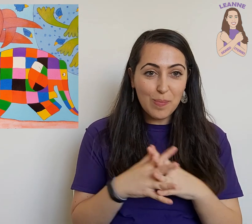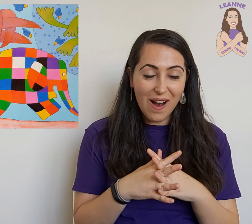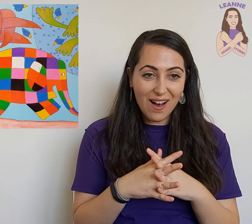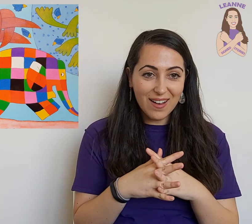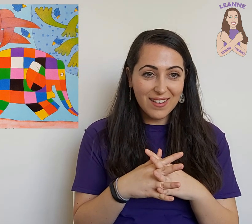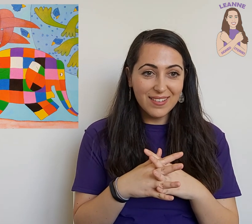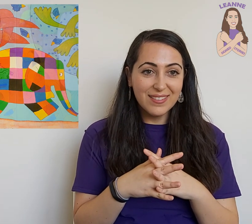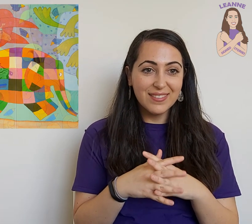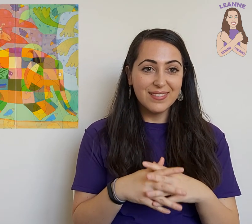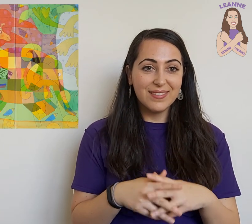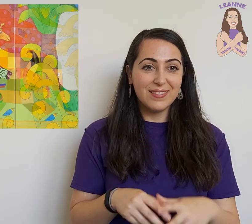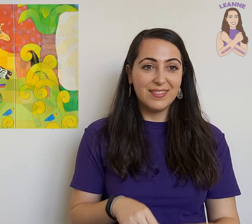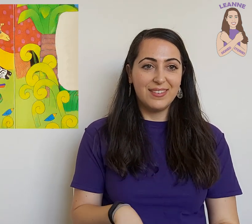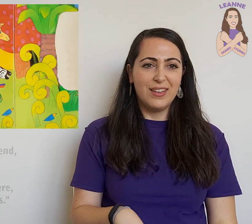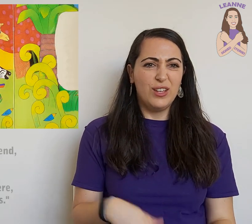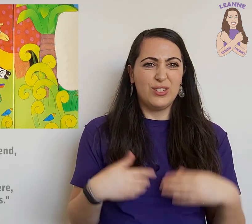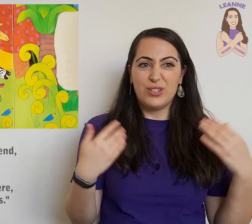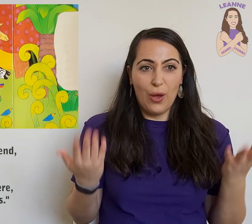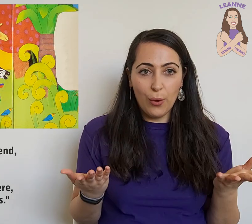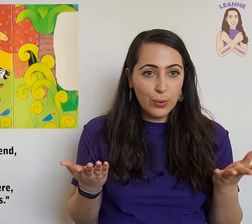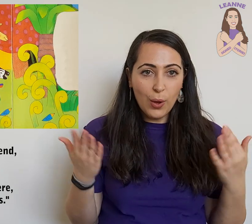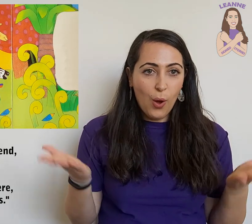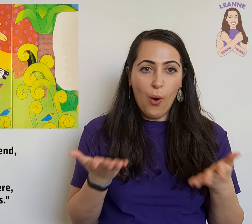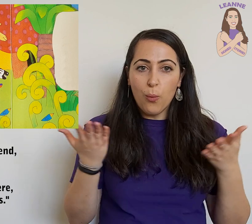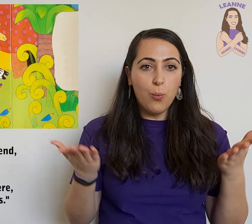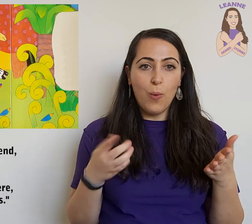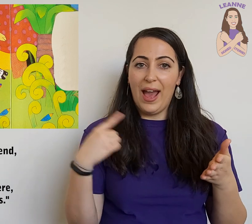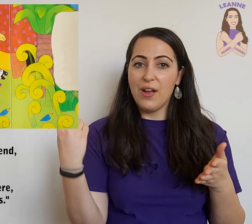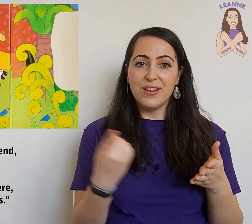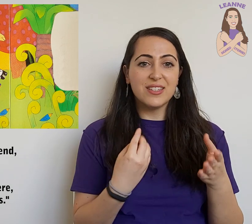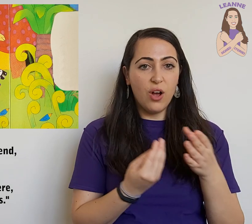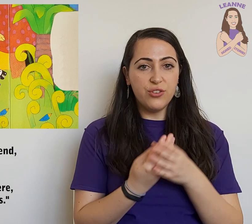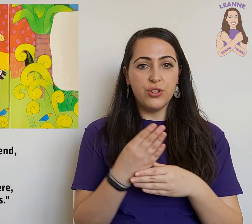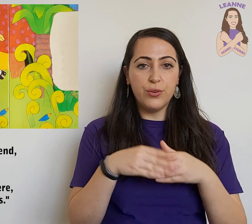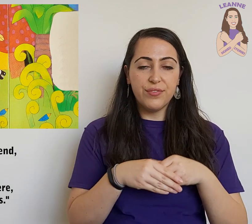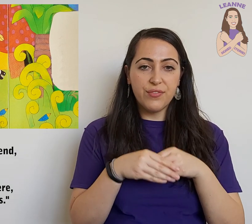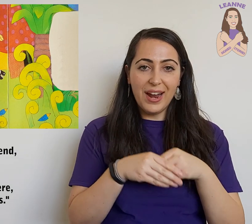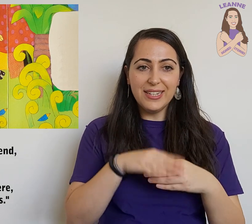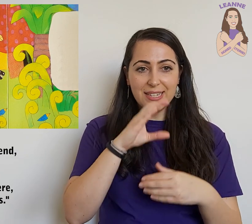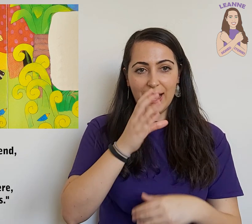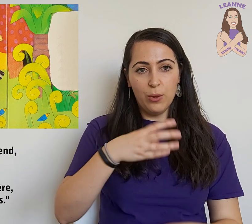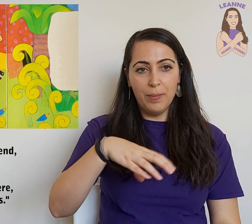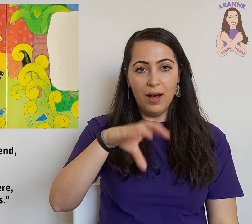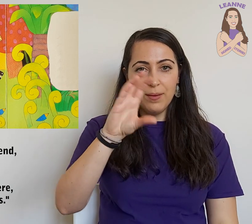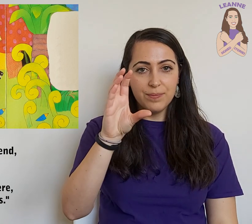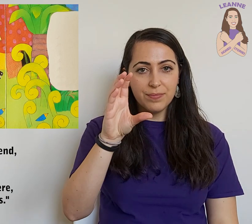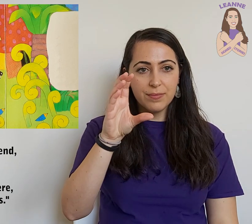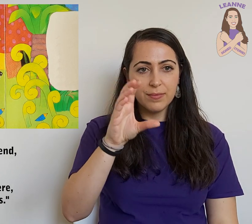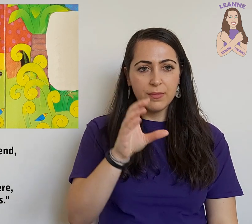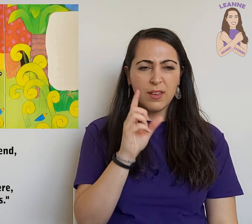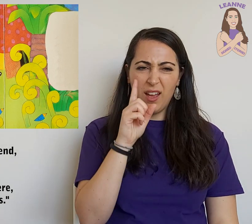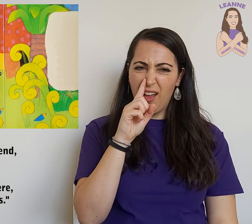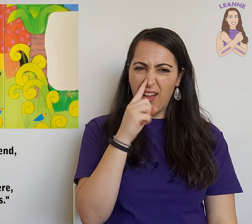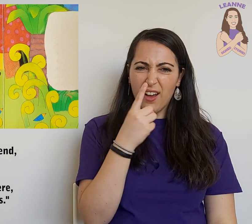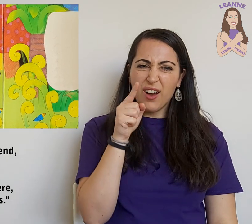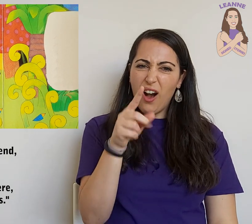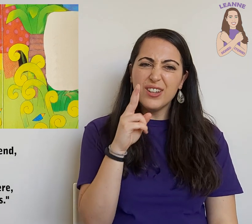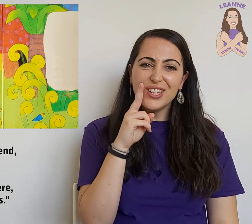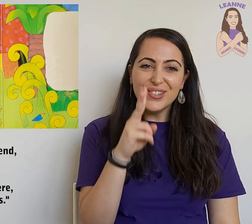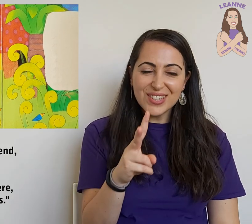Elmer. So, where is our new friend, Elmer? Can't you see?